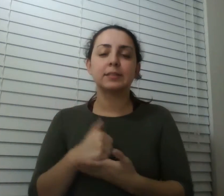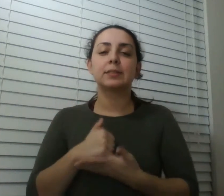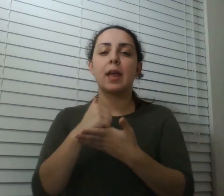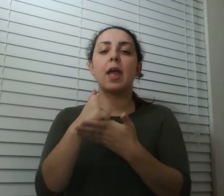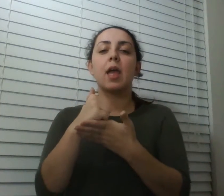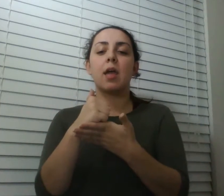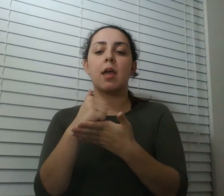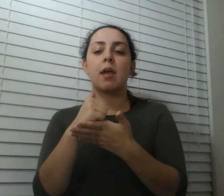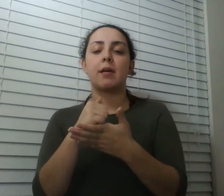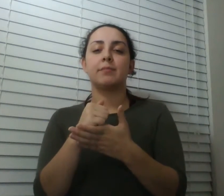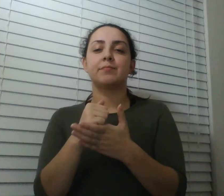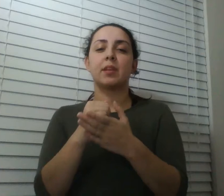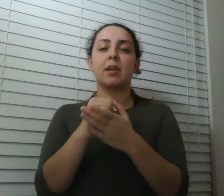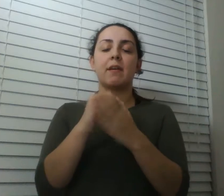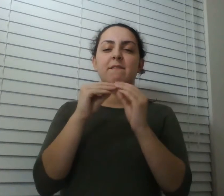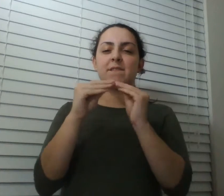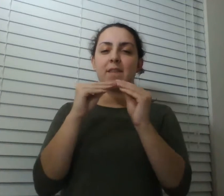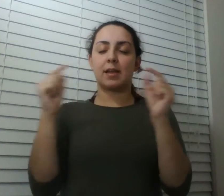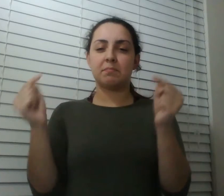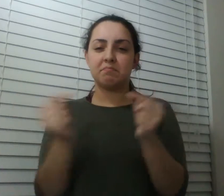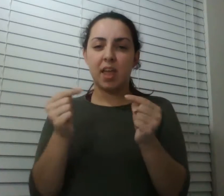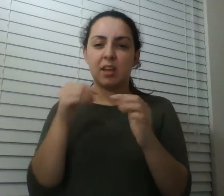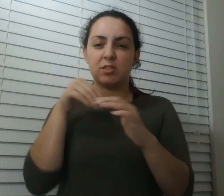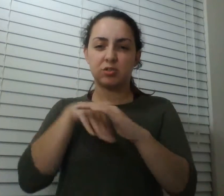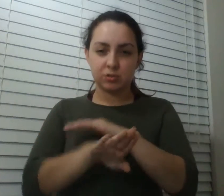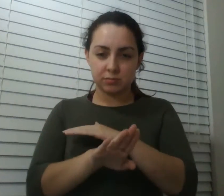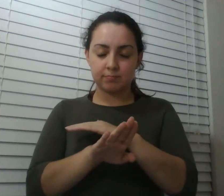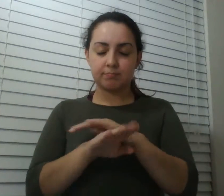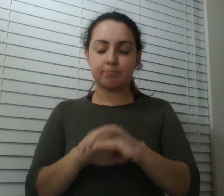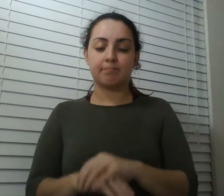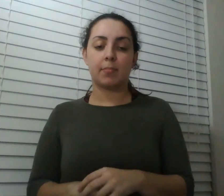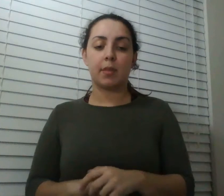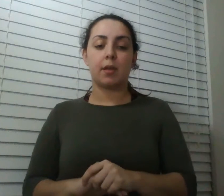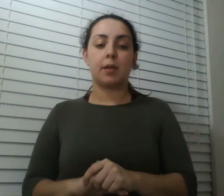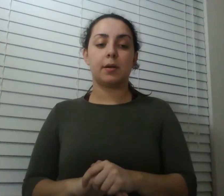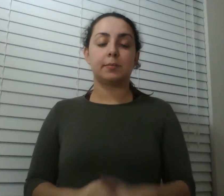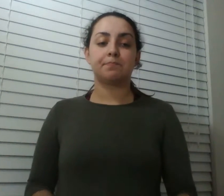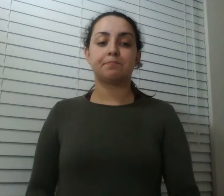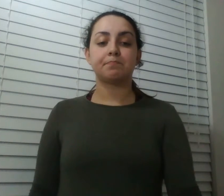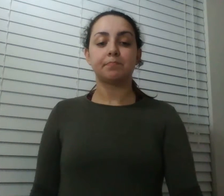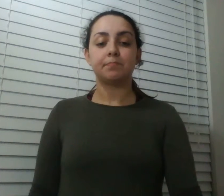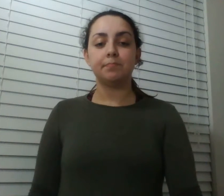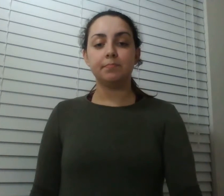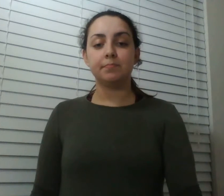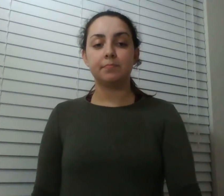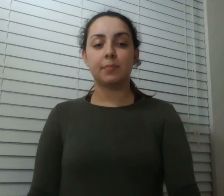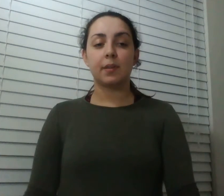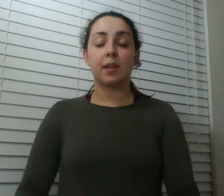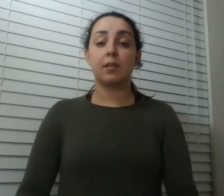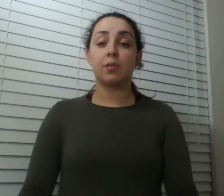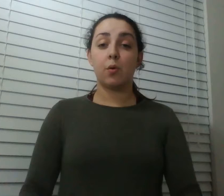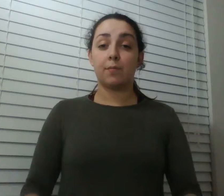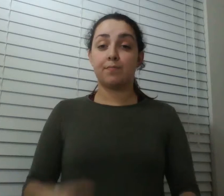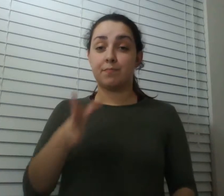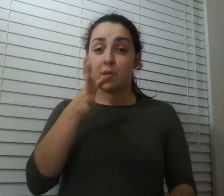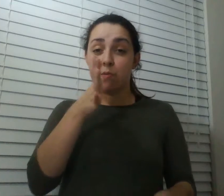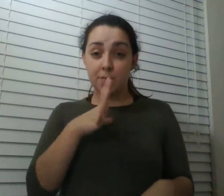went into labor hardy and javert would show up bedside with the dolorometer and they'd wait for the contraction to finish